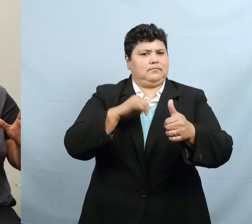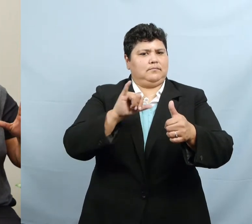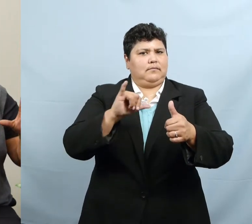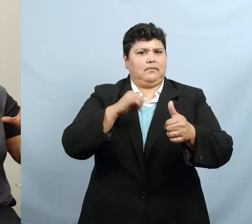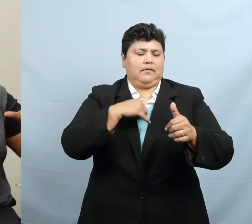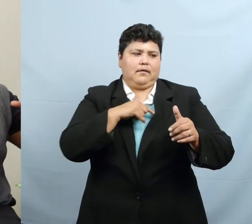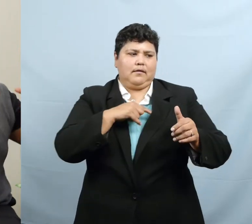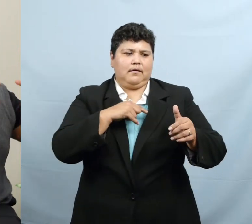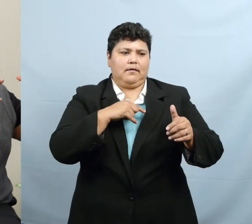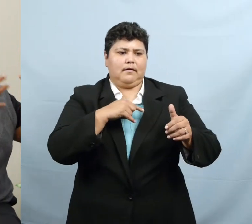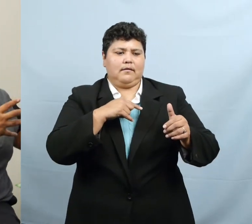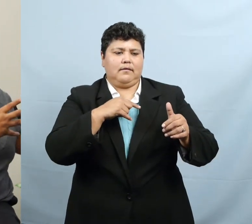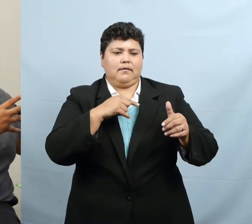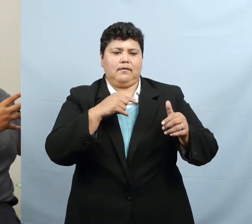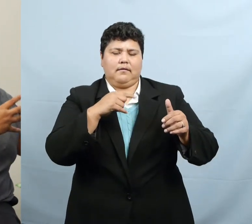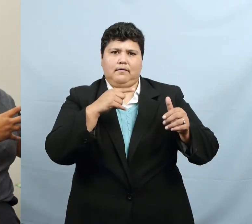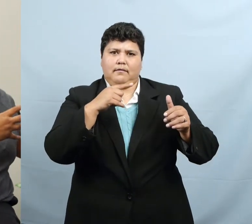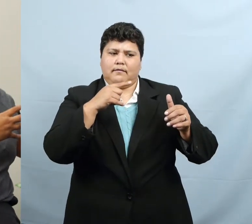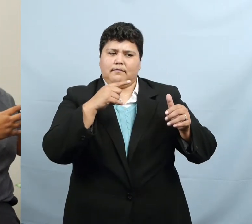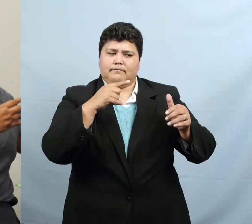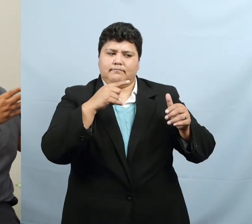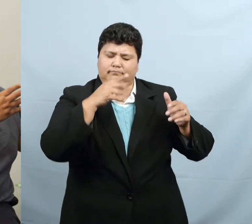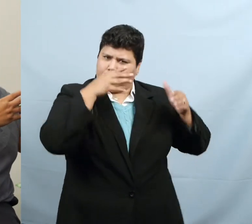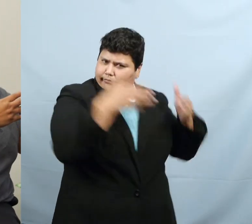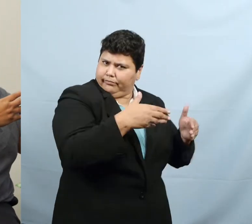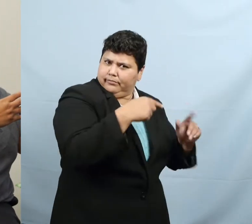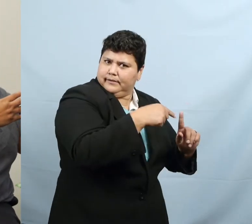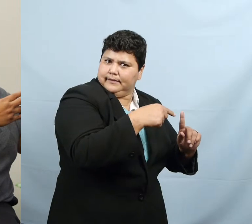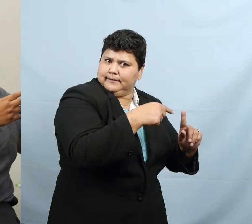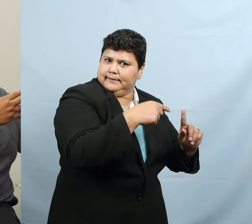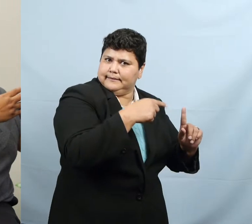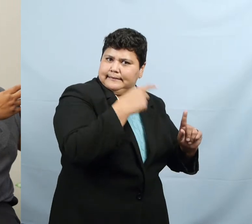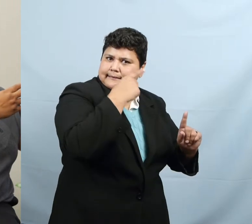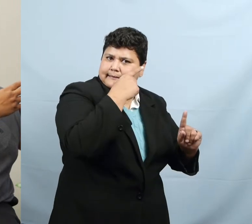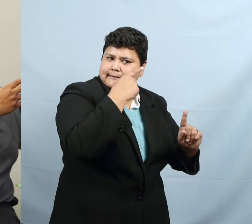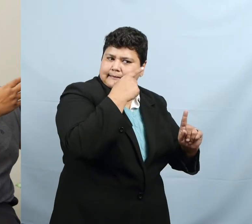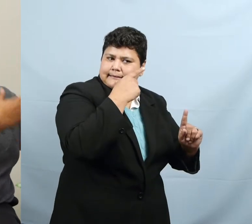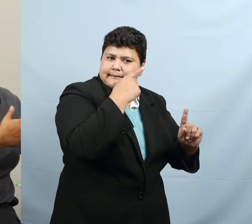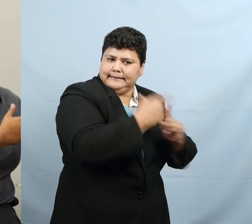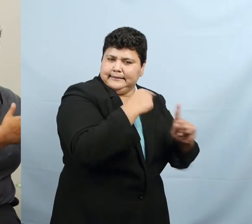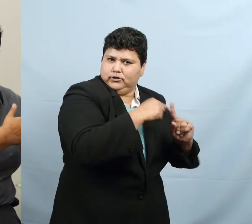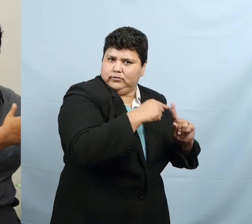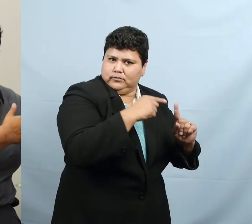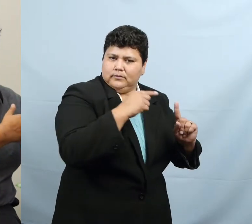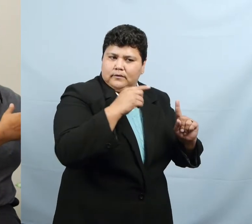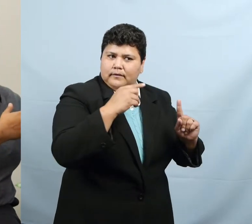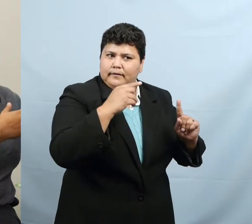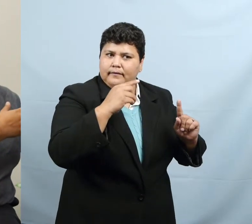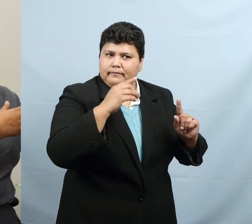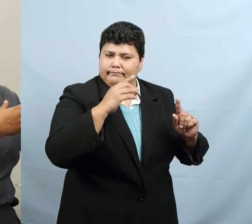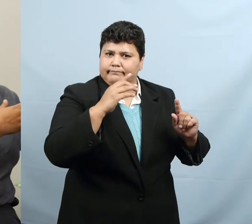I was primarily concerned with the sister